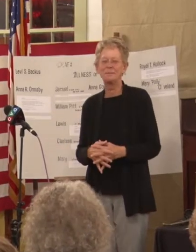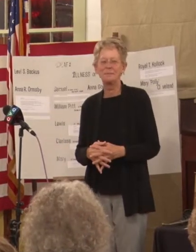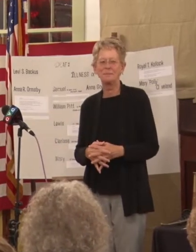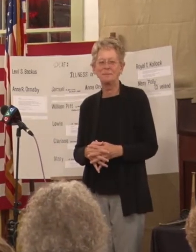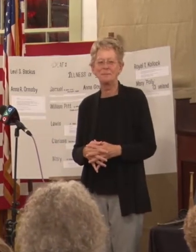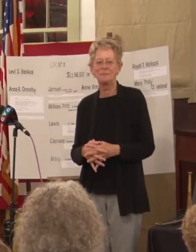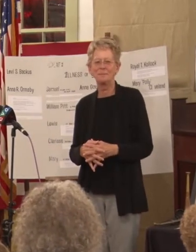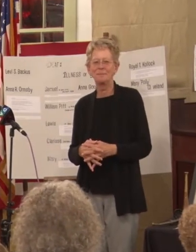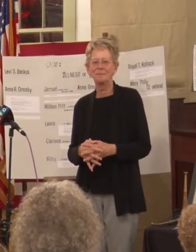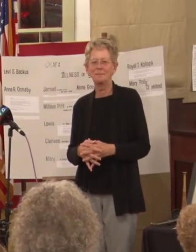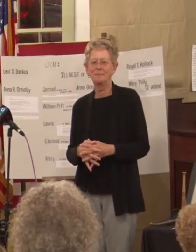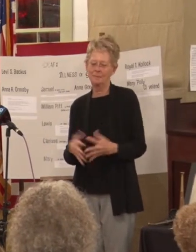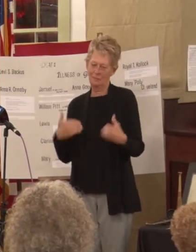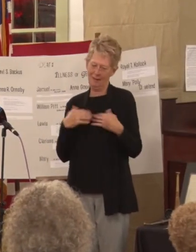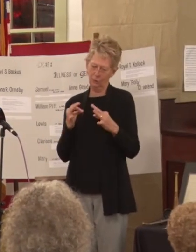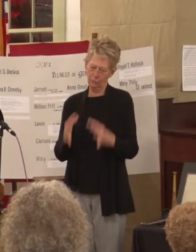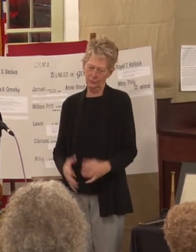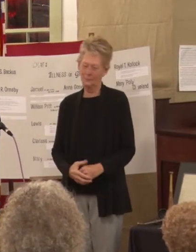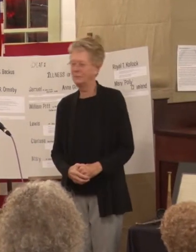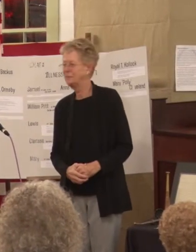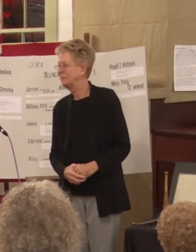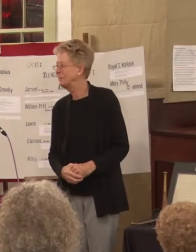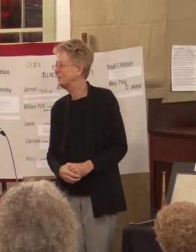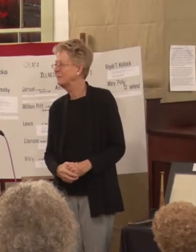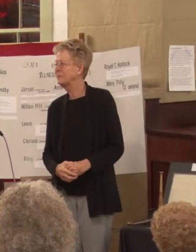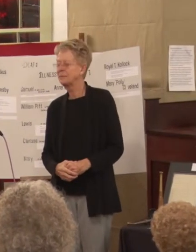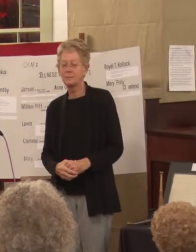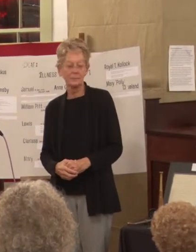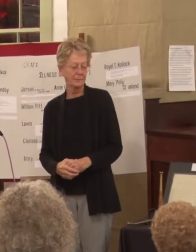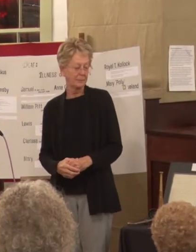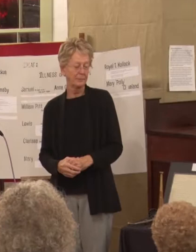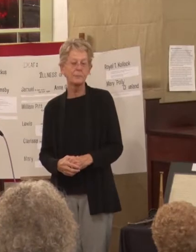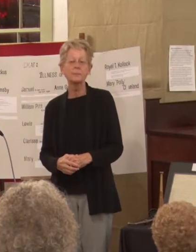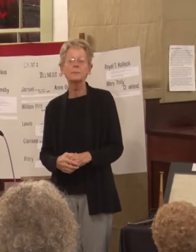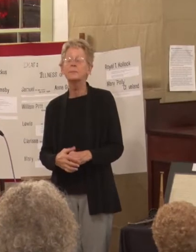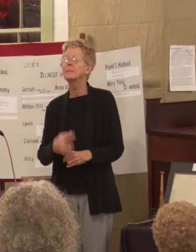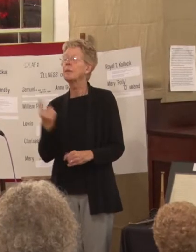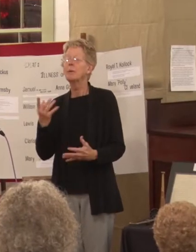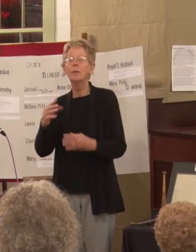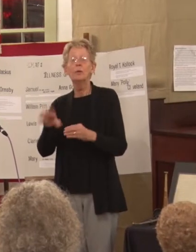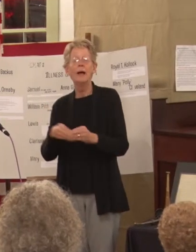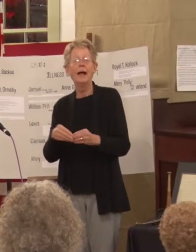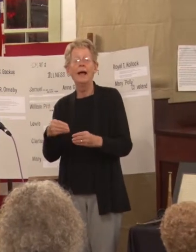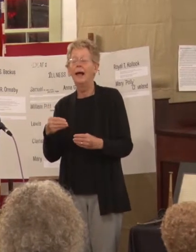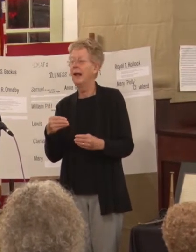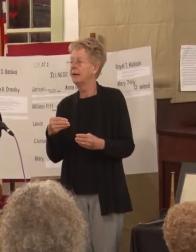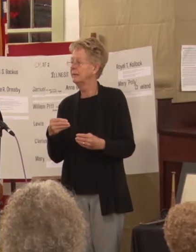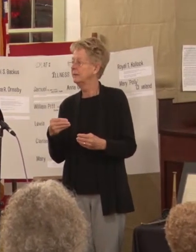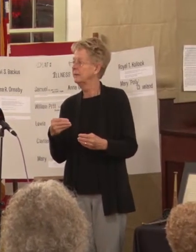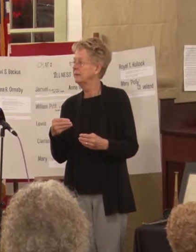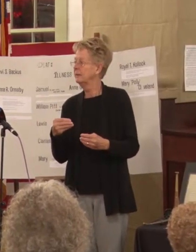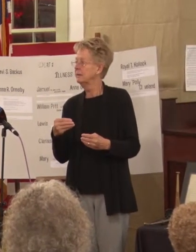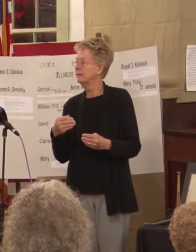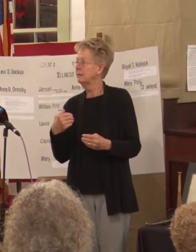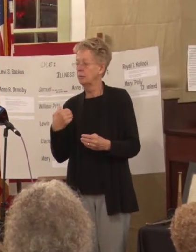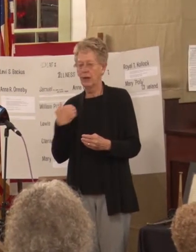But we have an interpreter. One of the things I wanted to add, we do have Samuel Gilbert's Silver